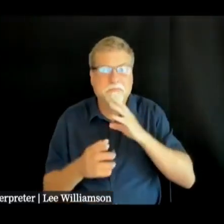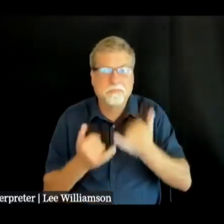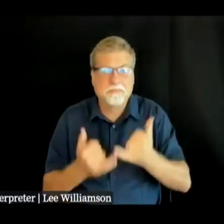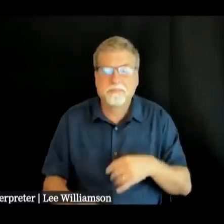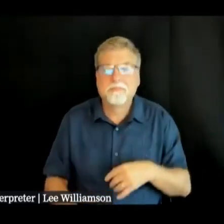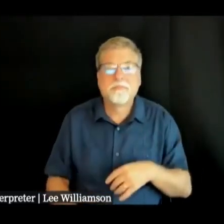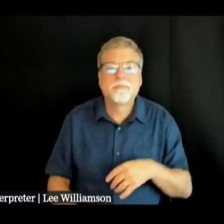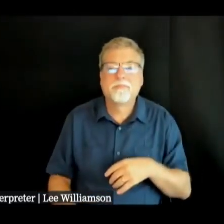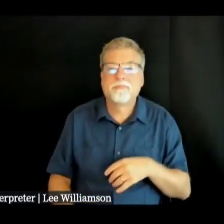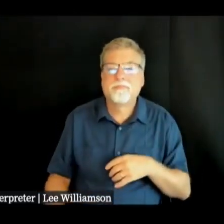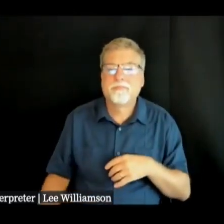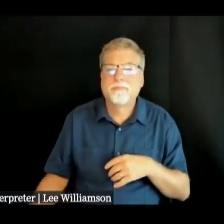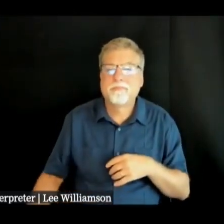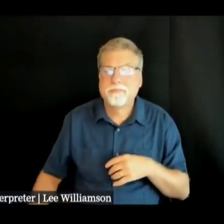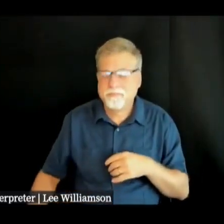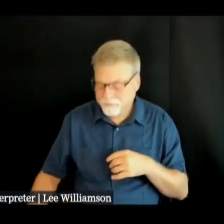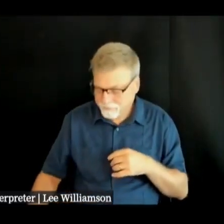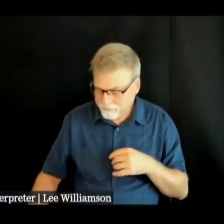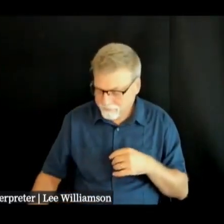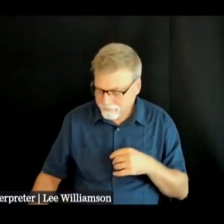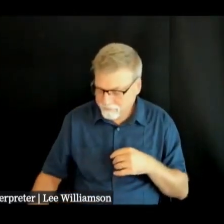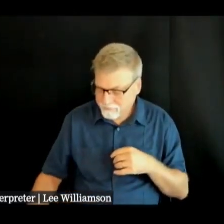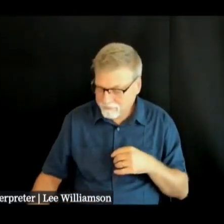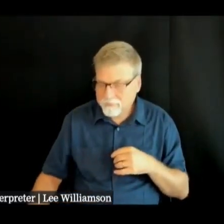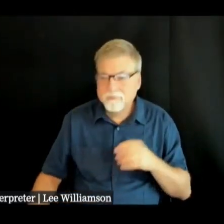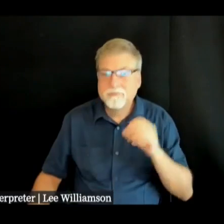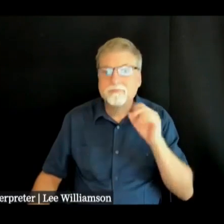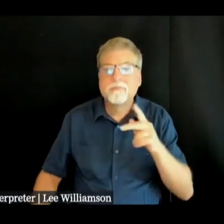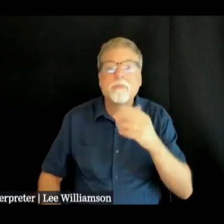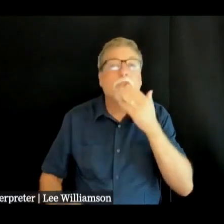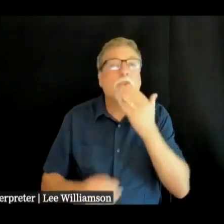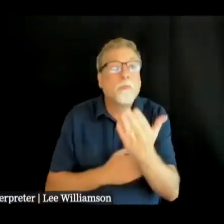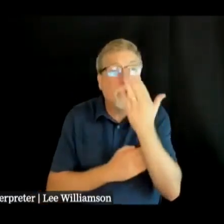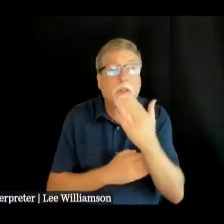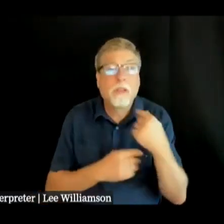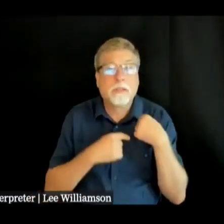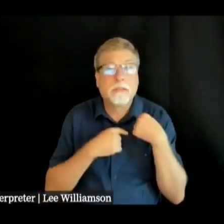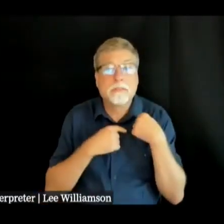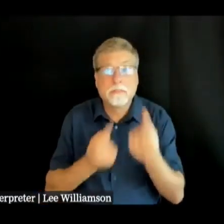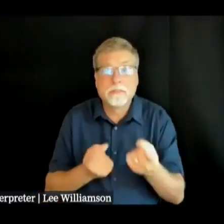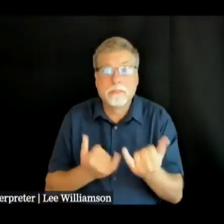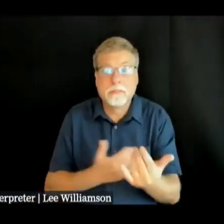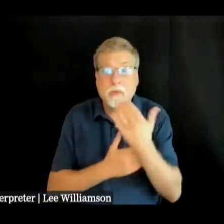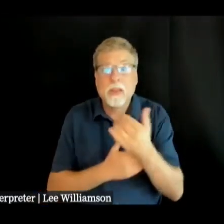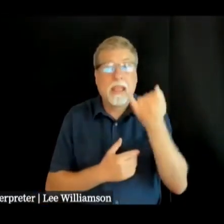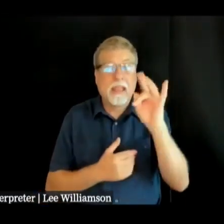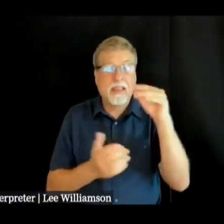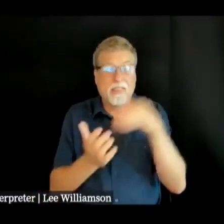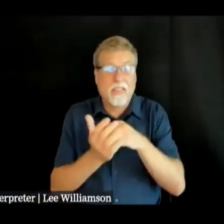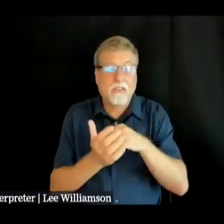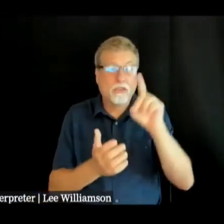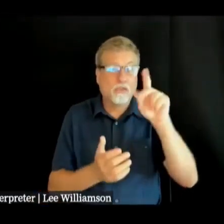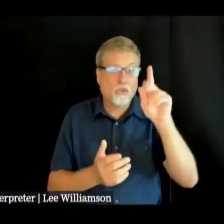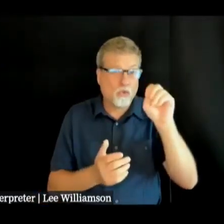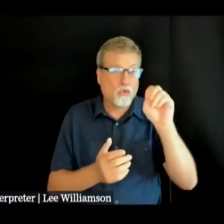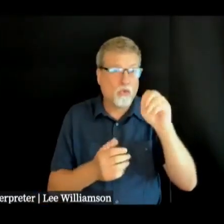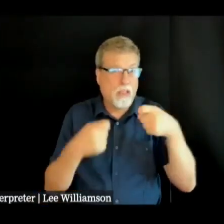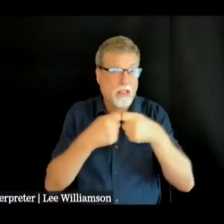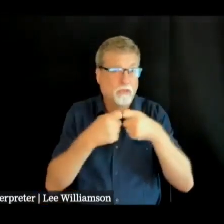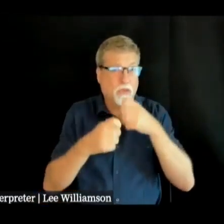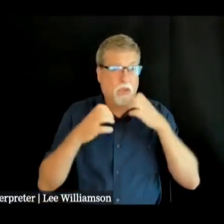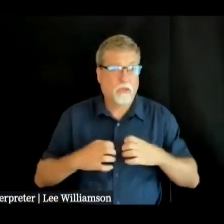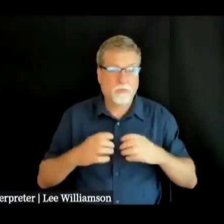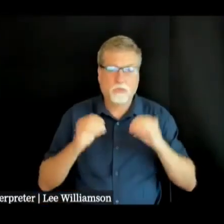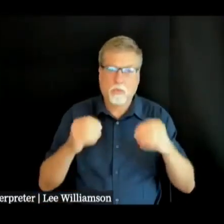as of this morning there are 18,000 Duke power customers without power we will be joined by representatives